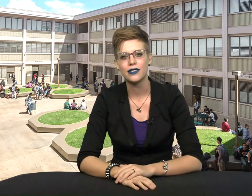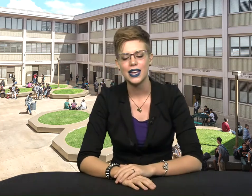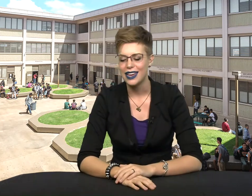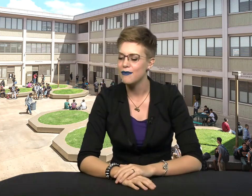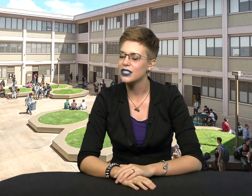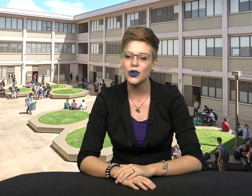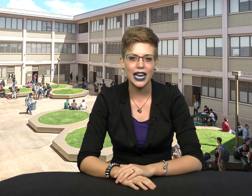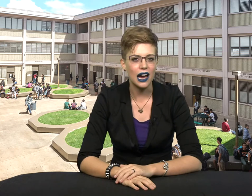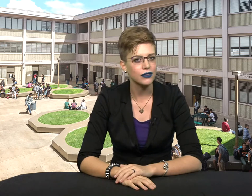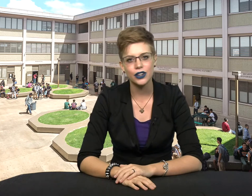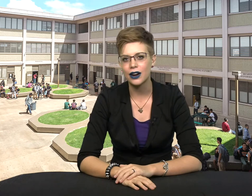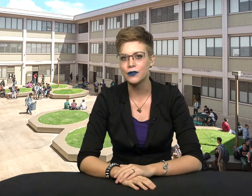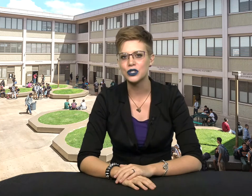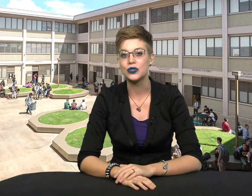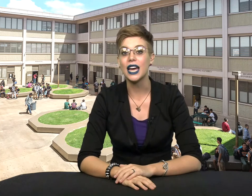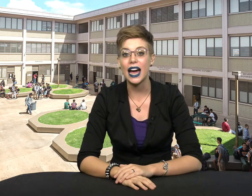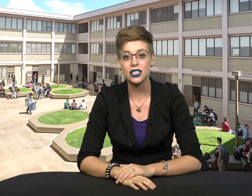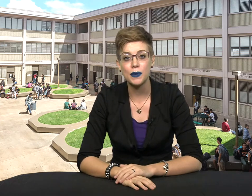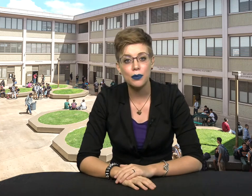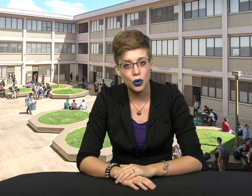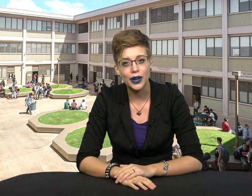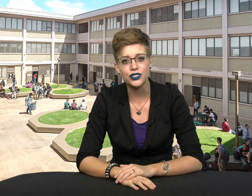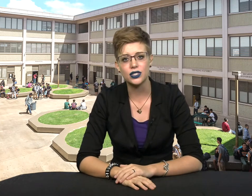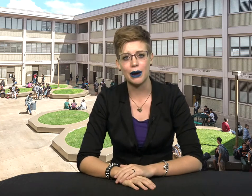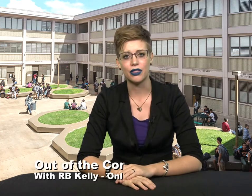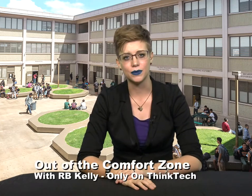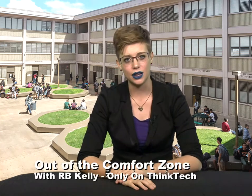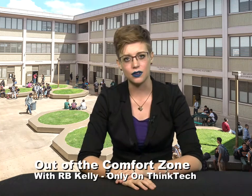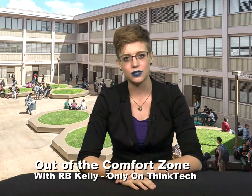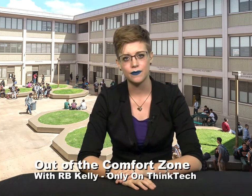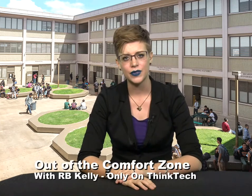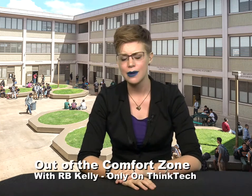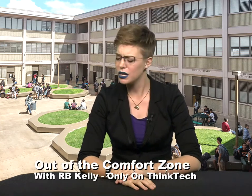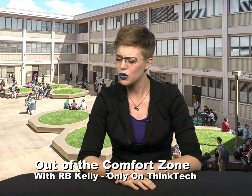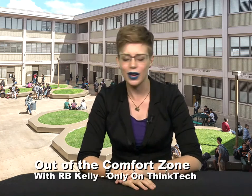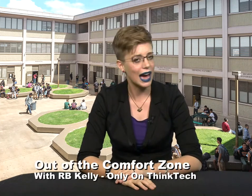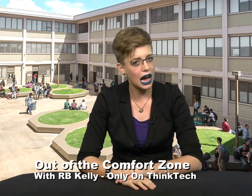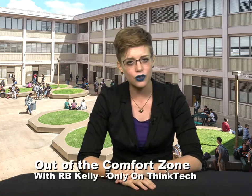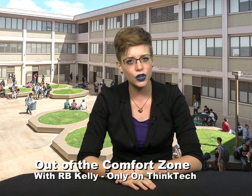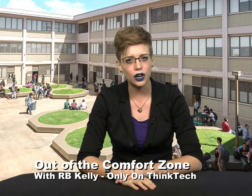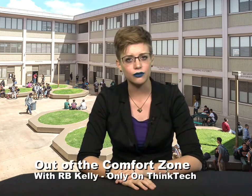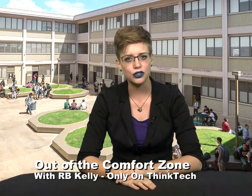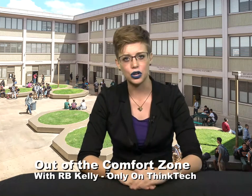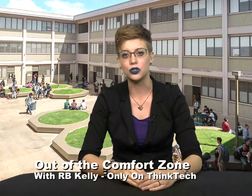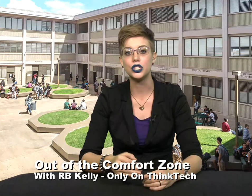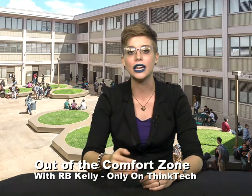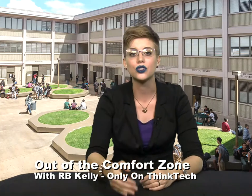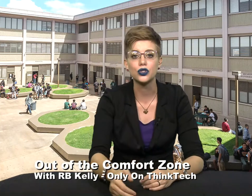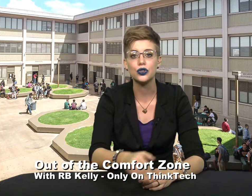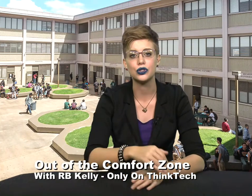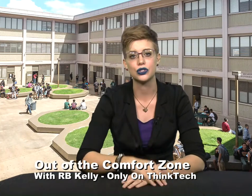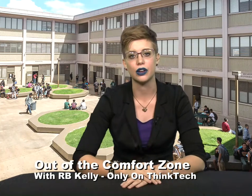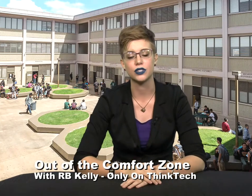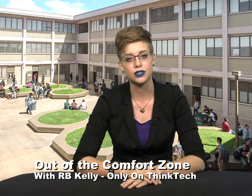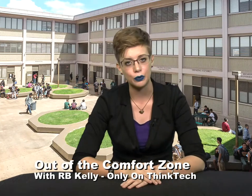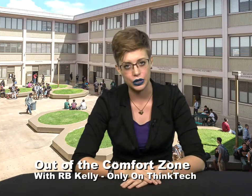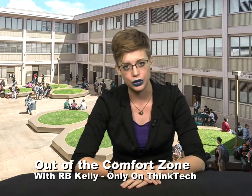It means going out of your comfort zone to ask people questions about themselves. It means going out of your comfort zone to introduce yourself to someone new.